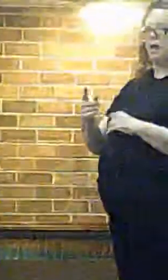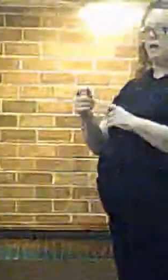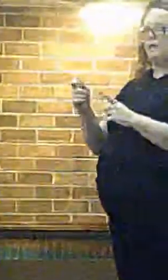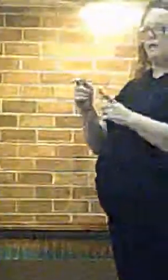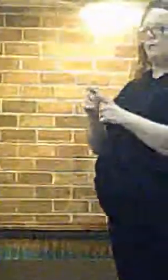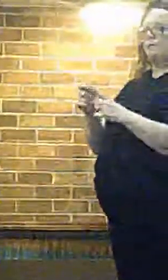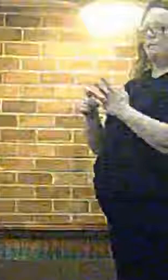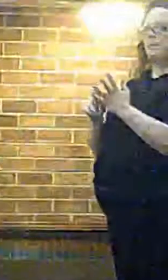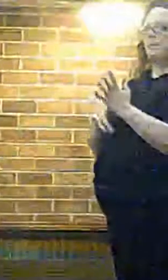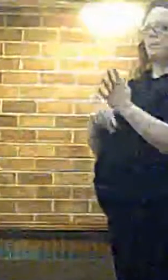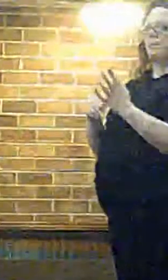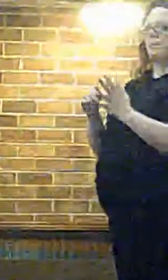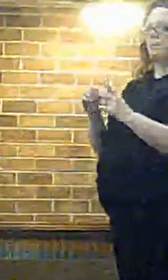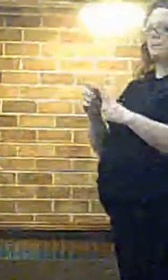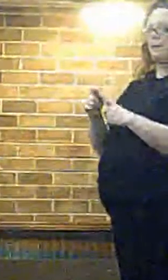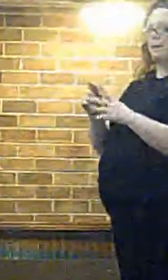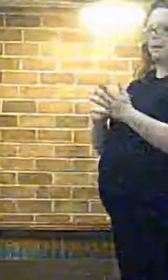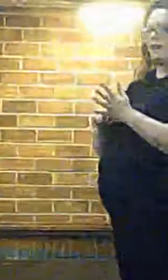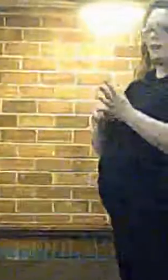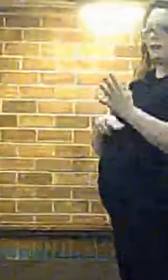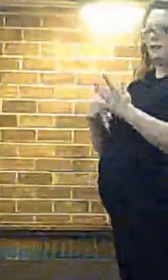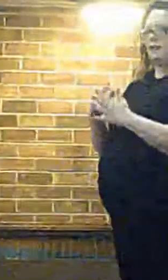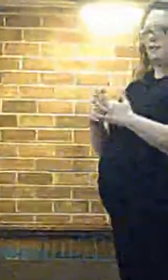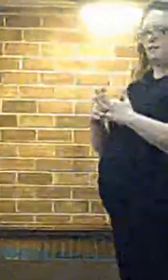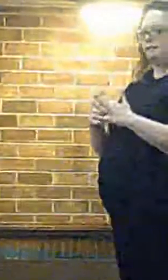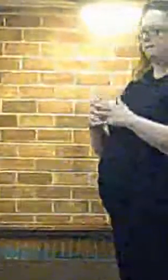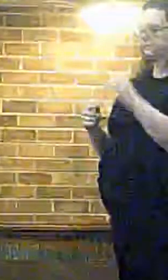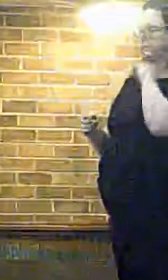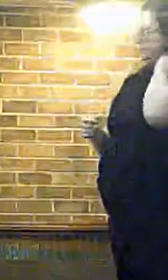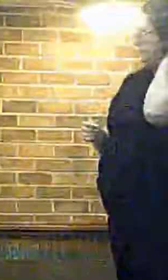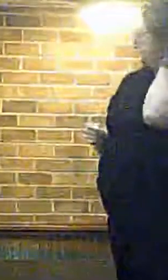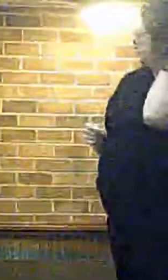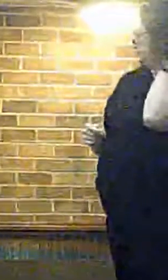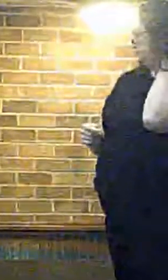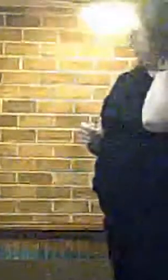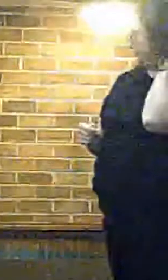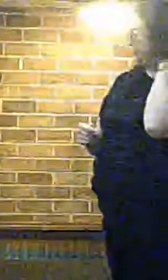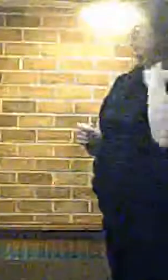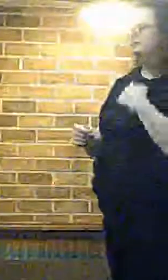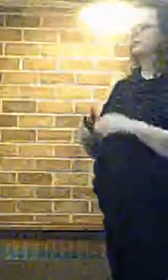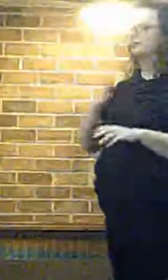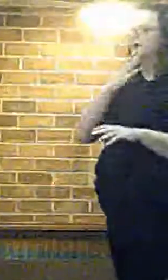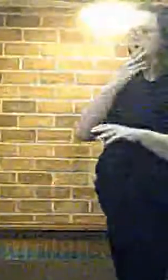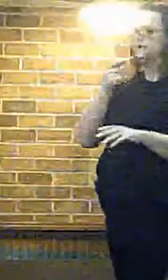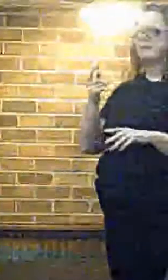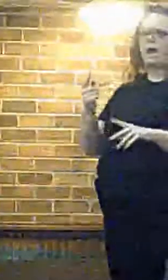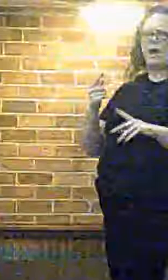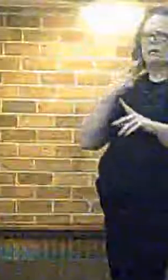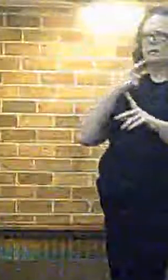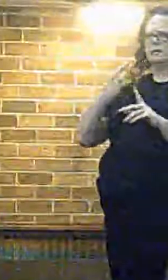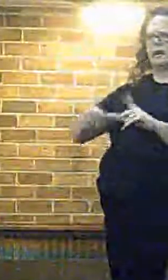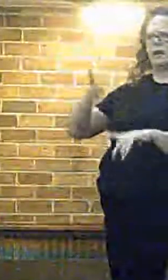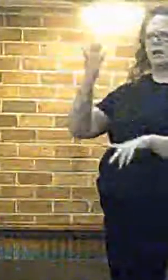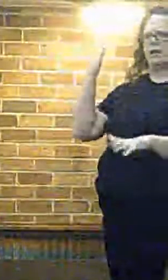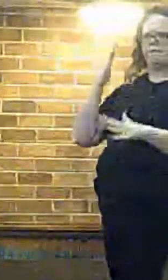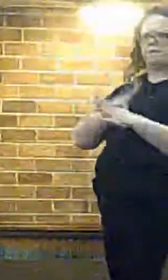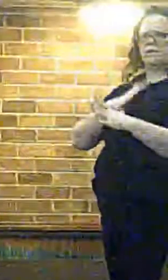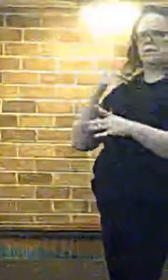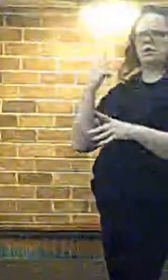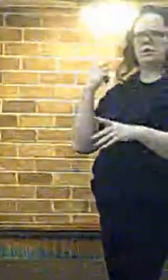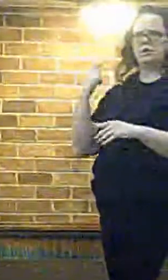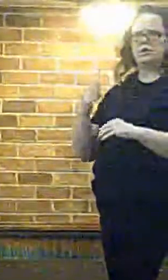I think of the, again just to, as the gentleman who spoke first such,